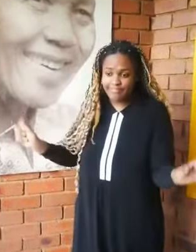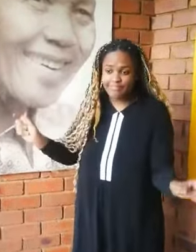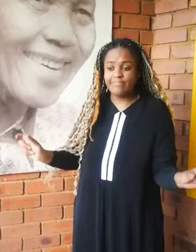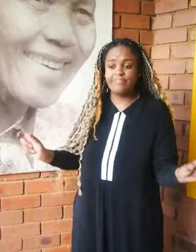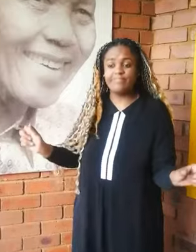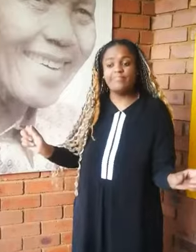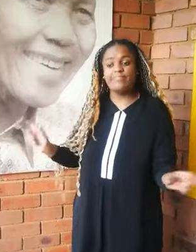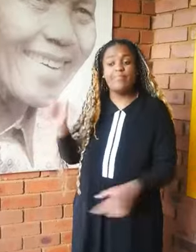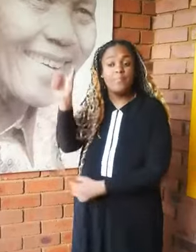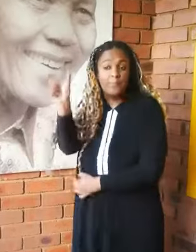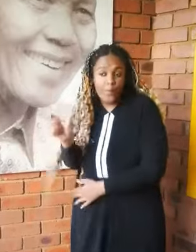all abilities.